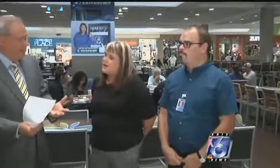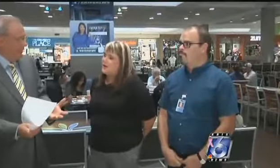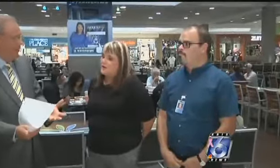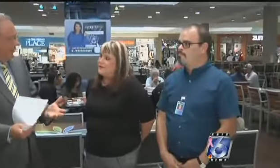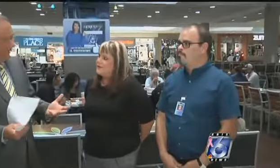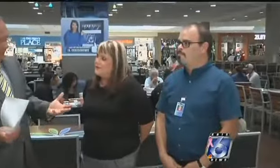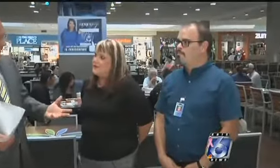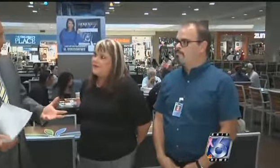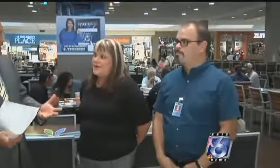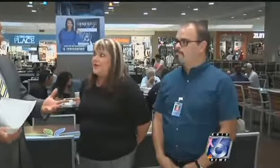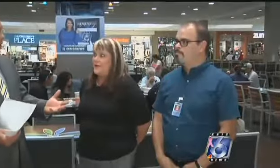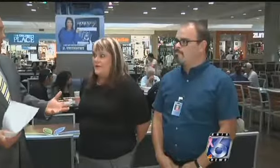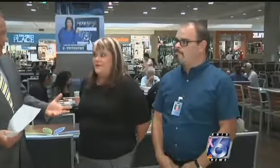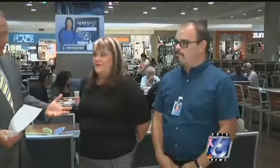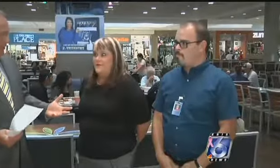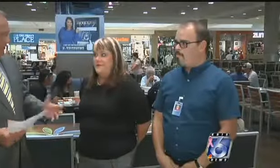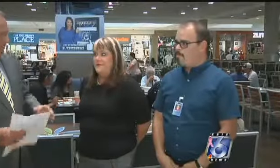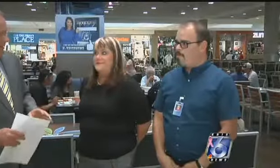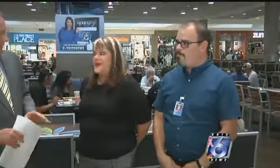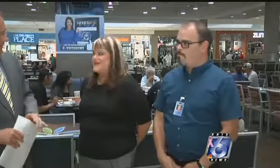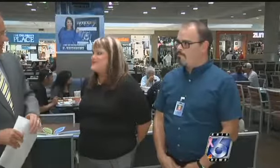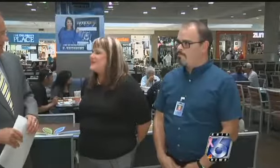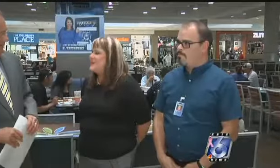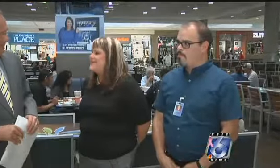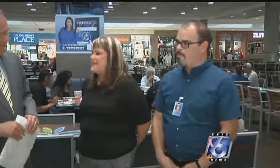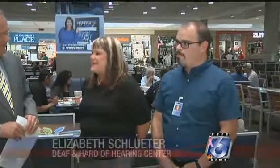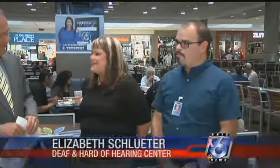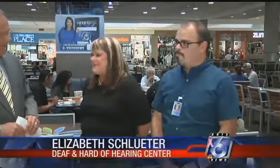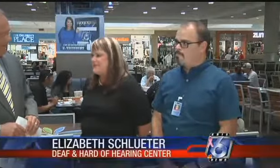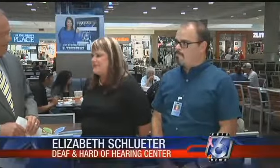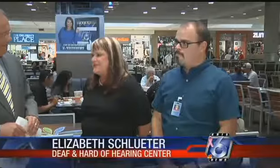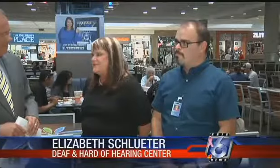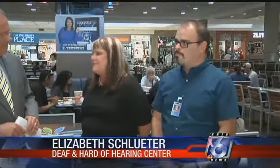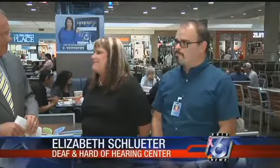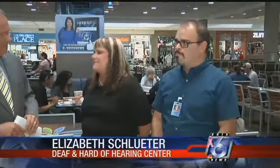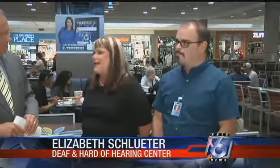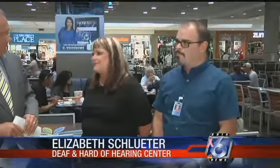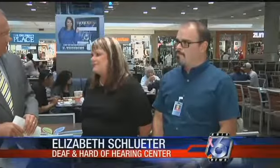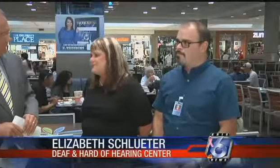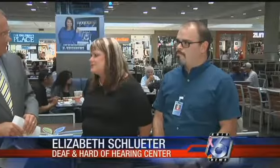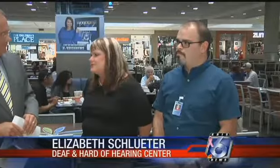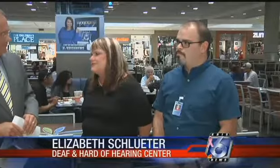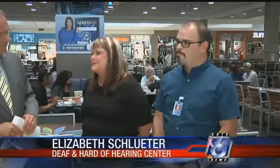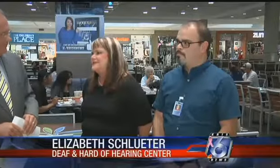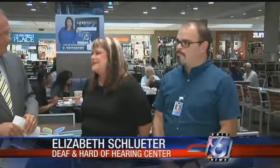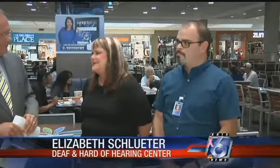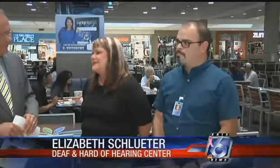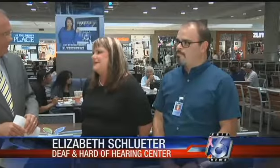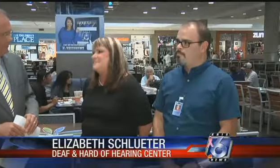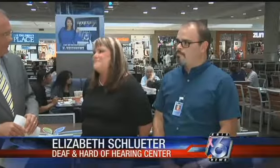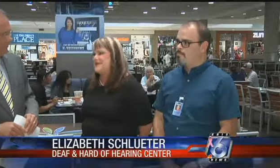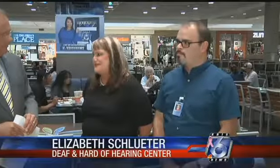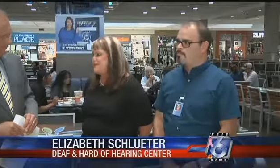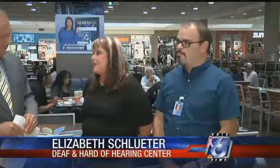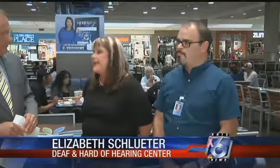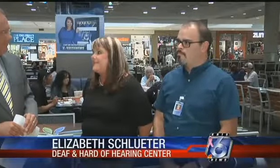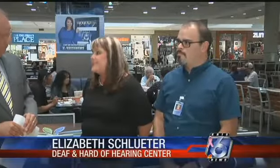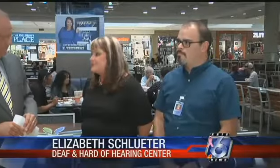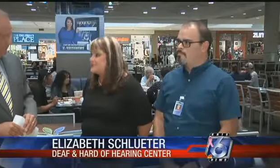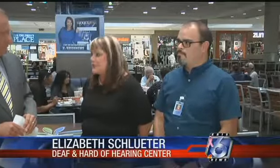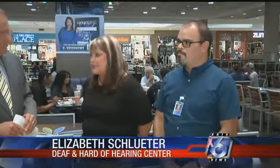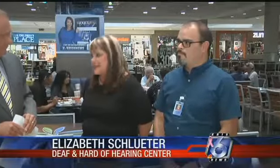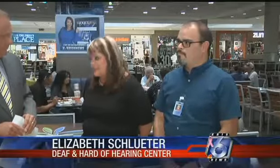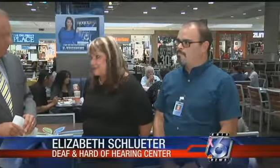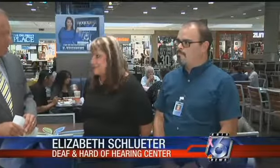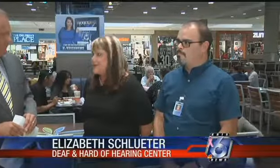that night? A meal and all kind of good stuff, right? Right. So we're going to have a silent auction. We're going to have raffles. It's going to be amazing. We already